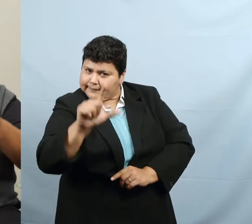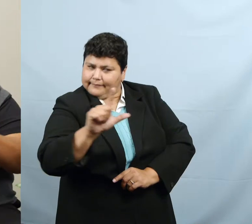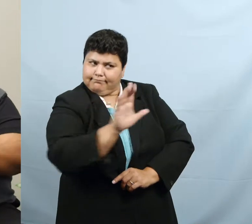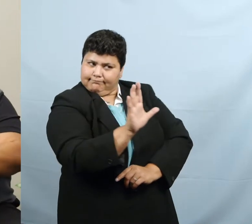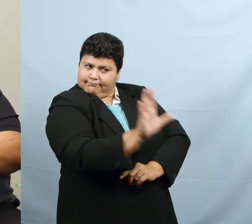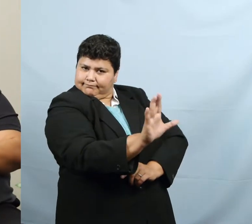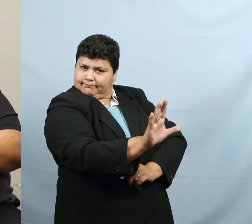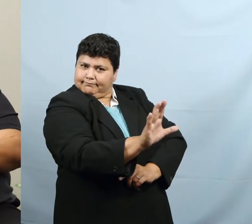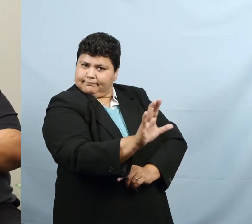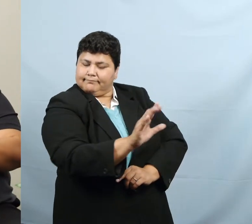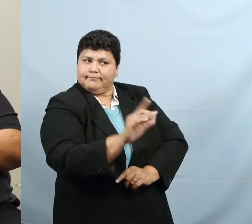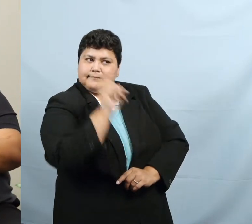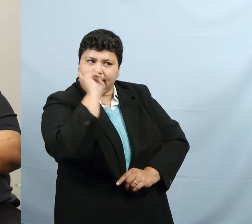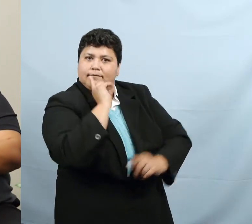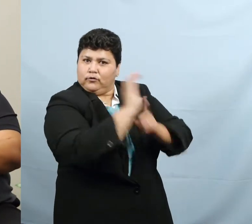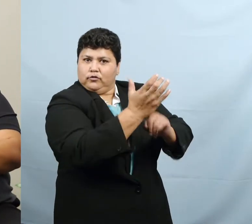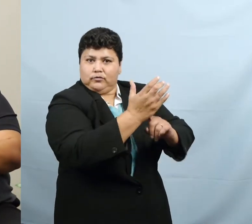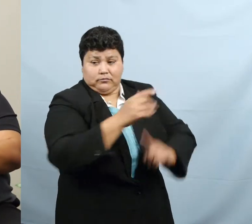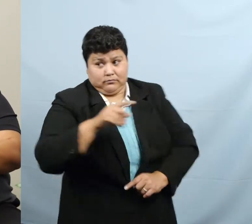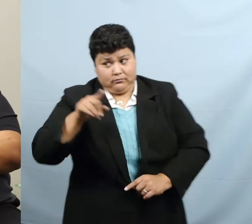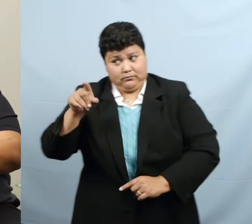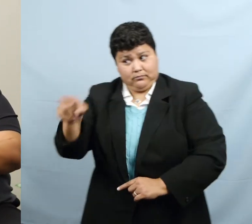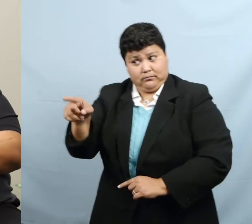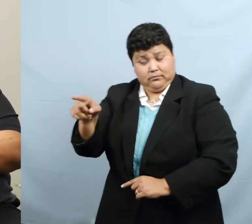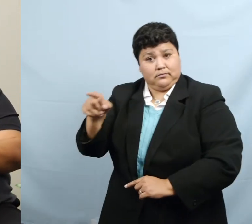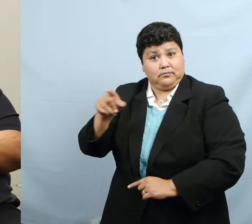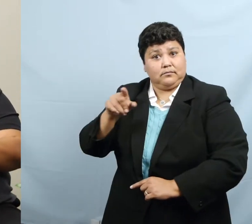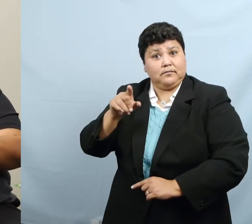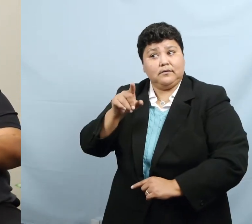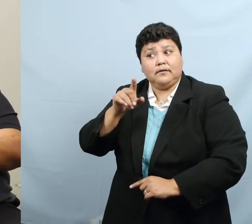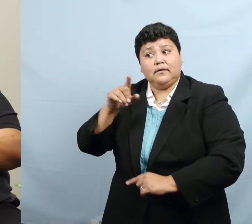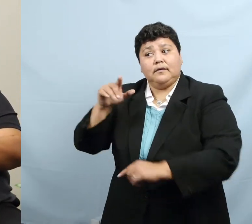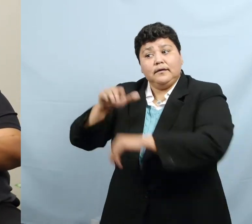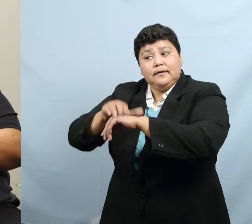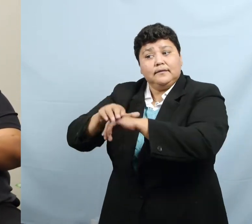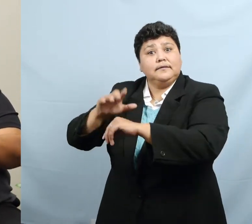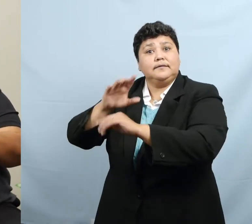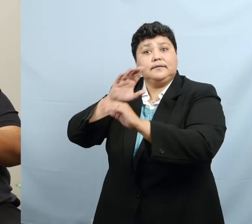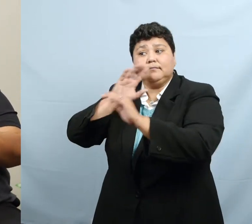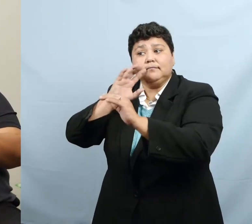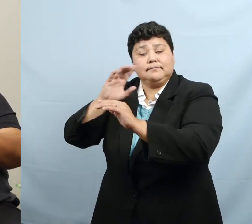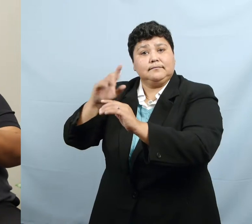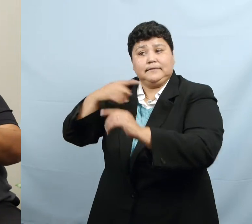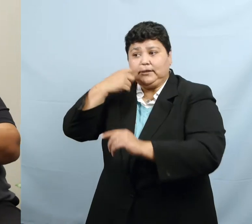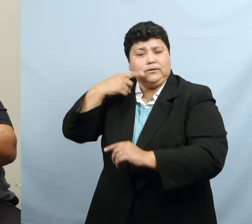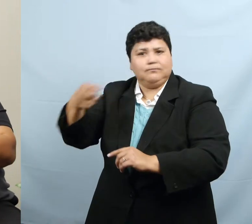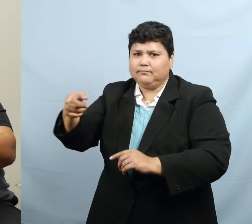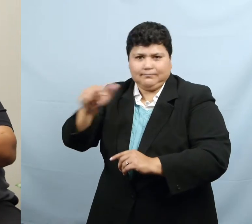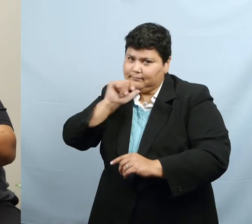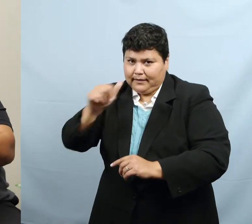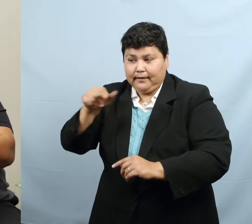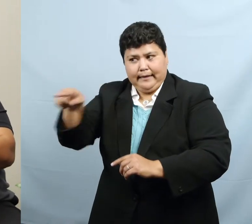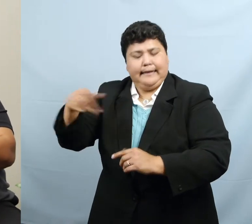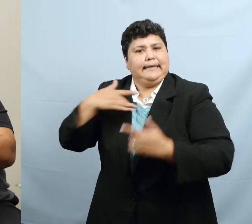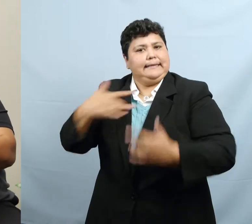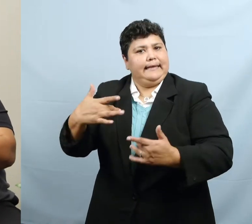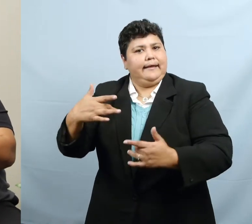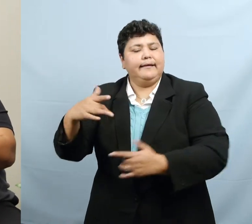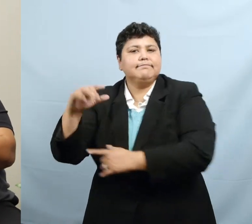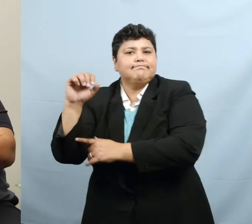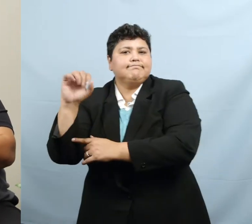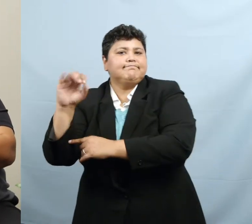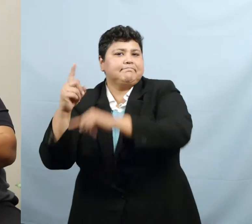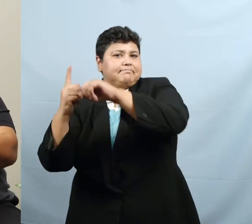It is not to spoken languages. In spoken languages, there's a tendency to lean towards the positive